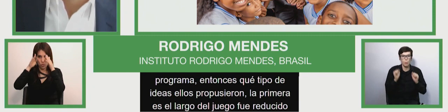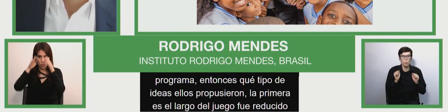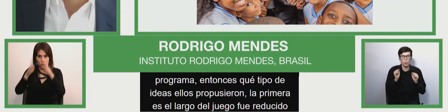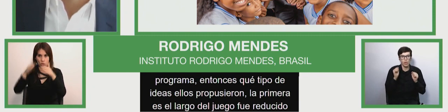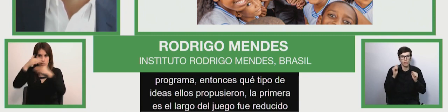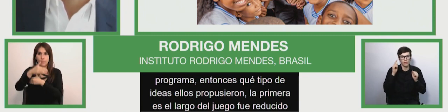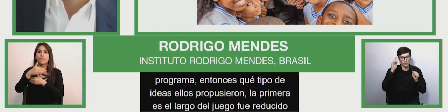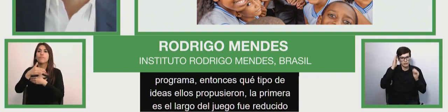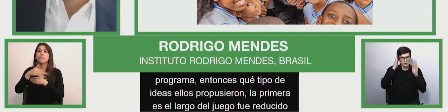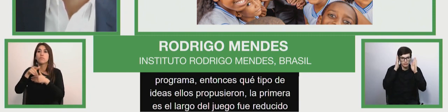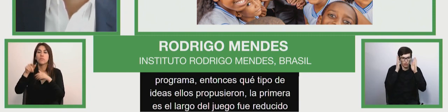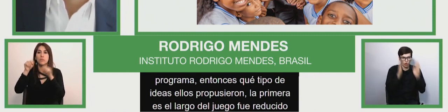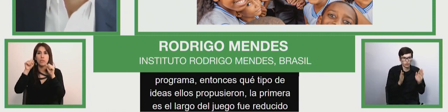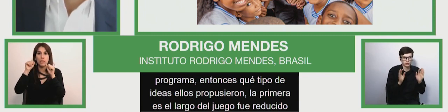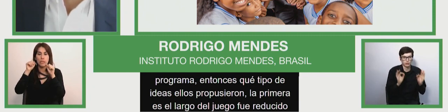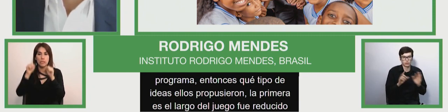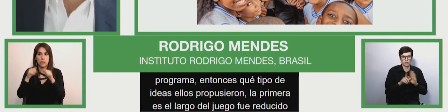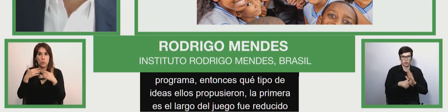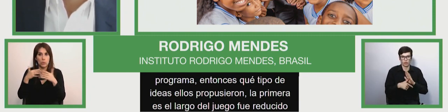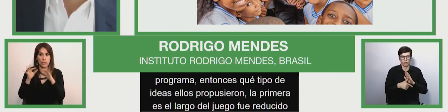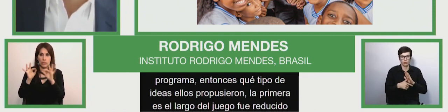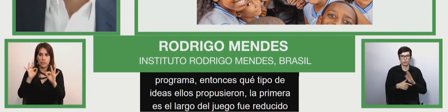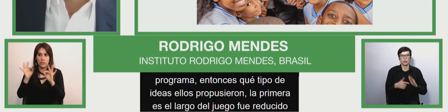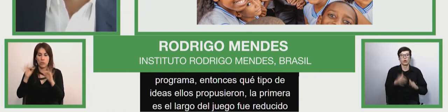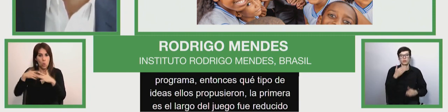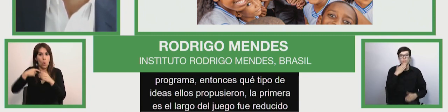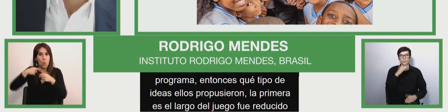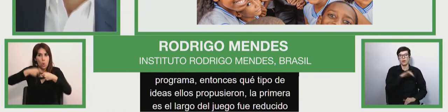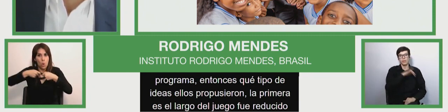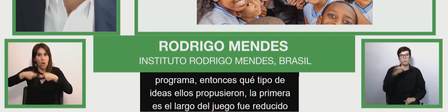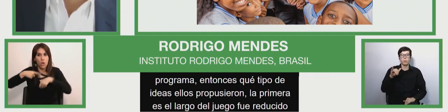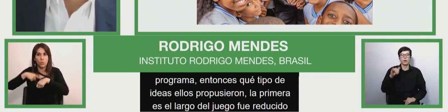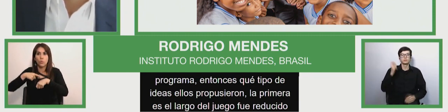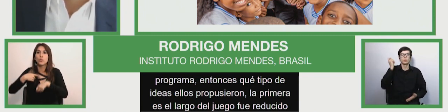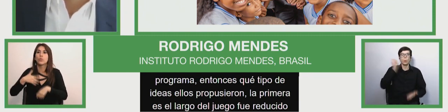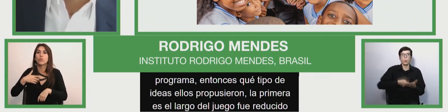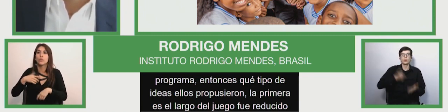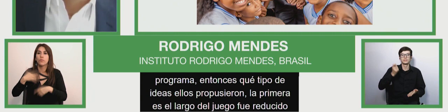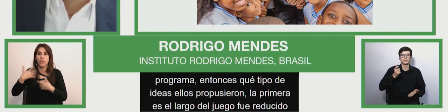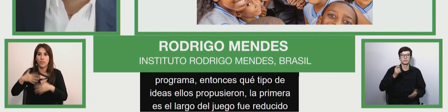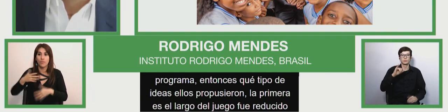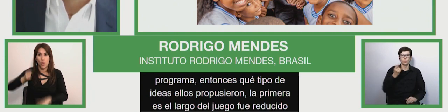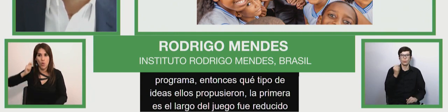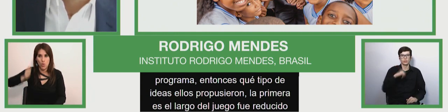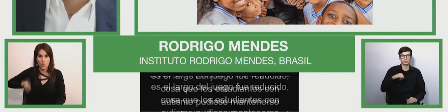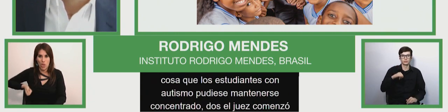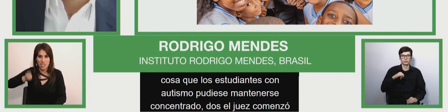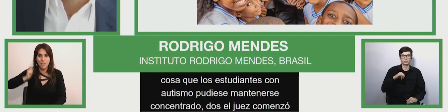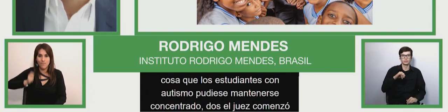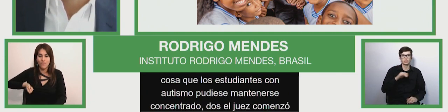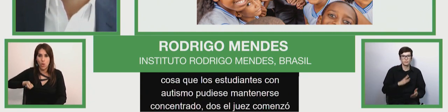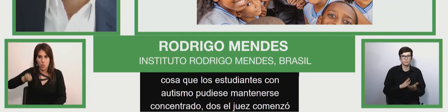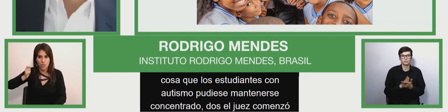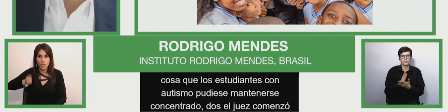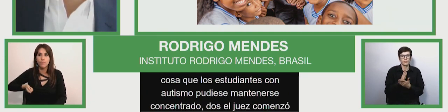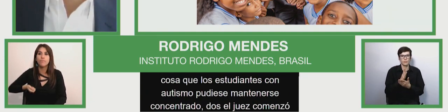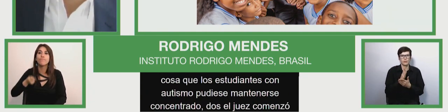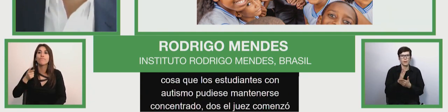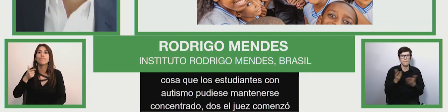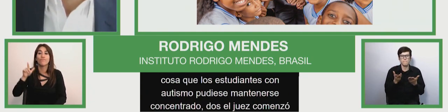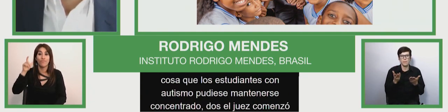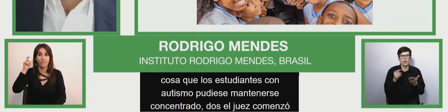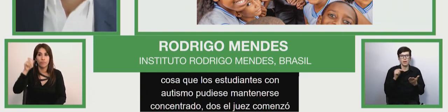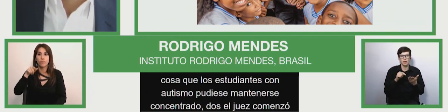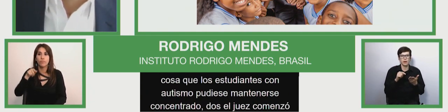game was reduced so that the students with autism could keep their concentration. Number two, the